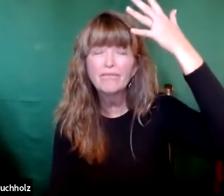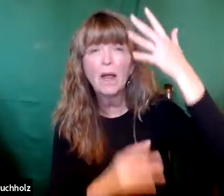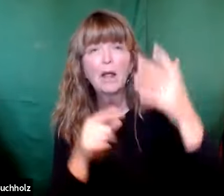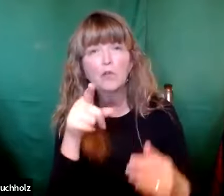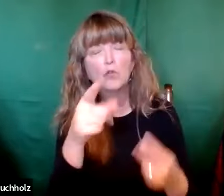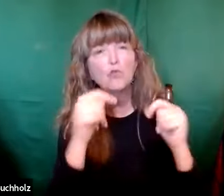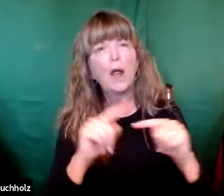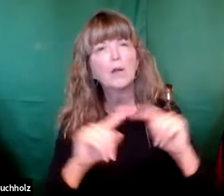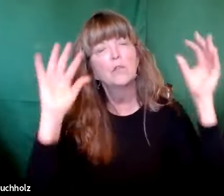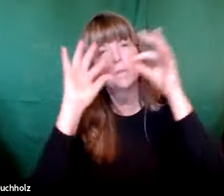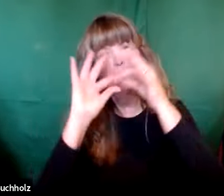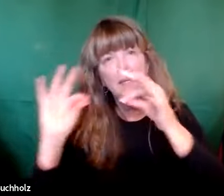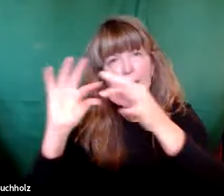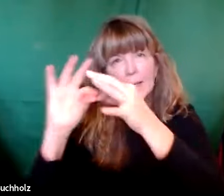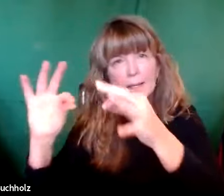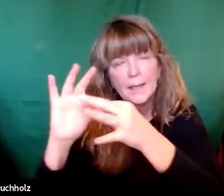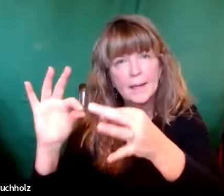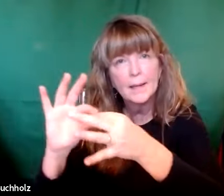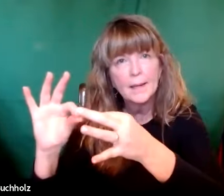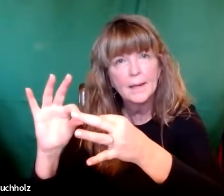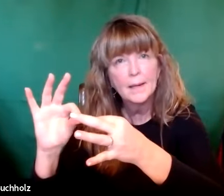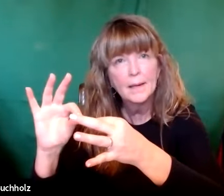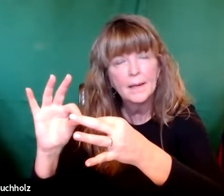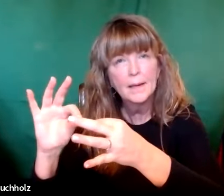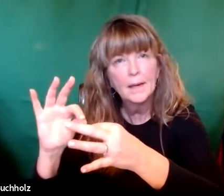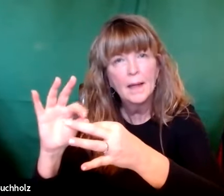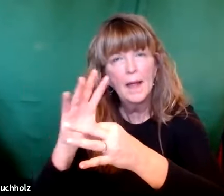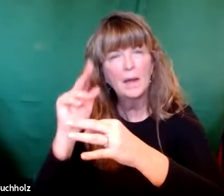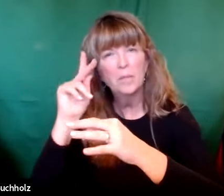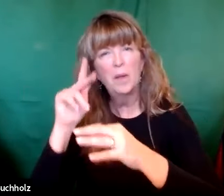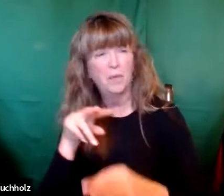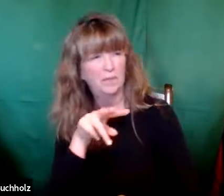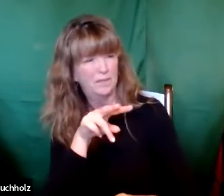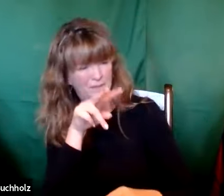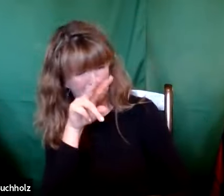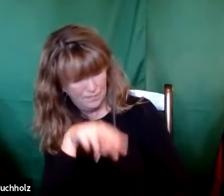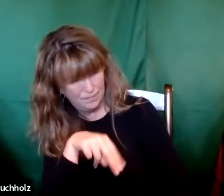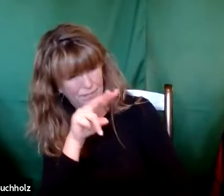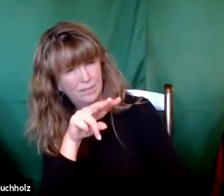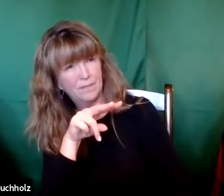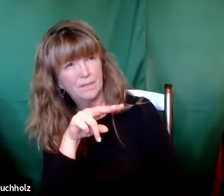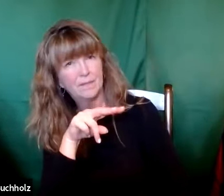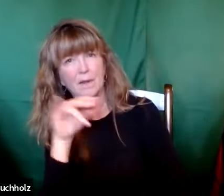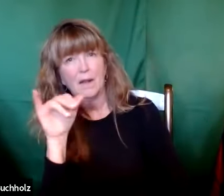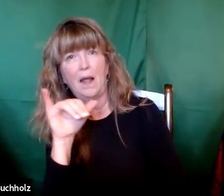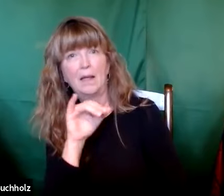There are a host of different disabilities you can have. And if you try to speak and people may look at you